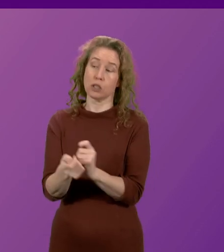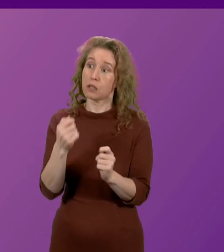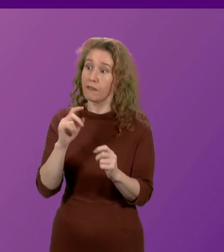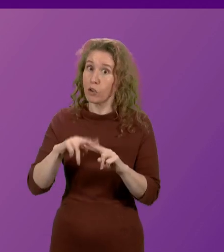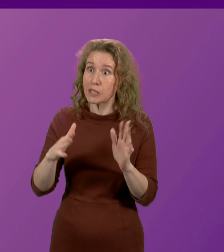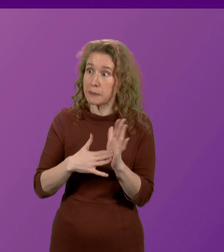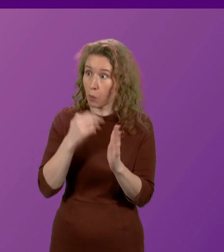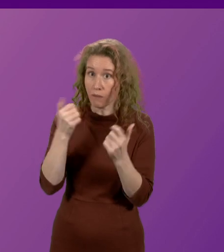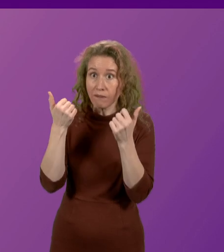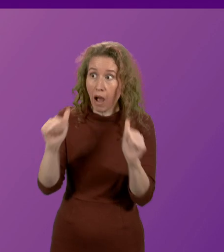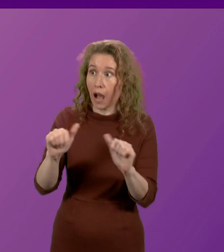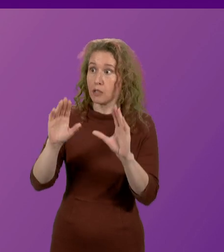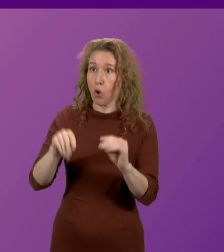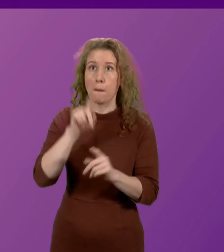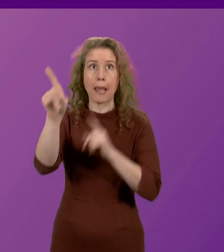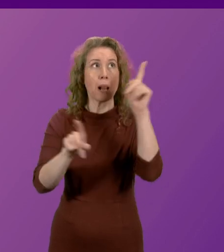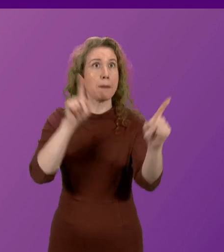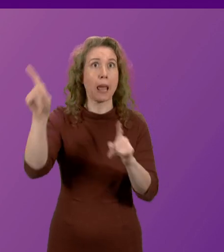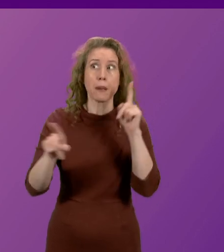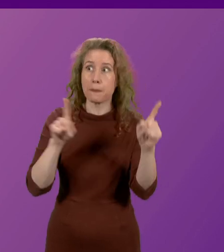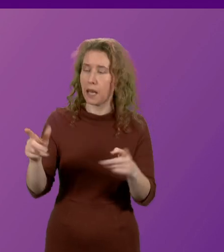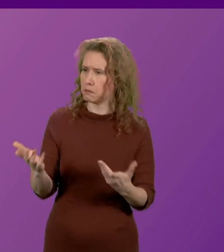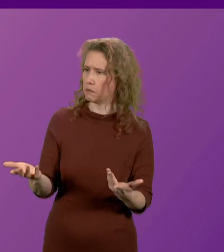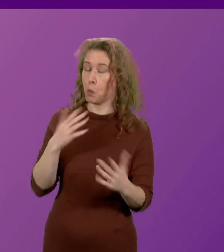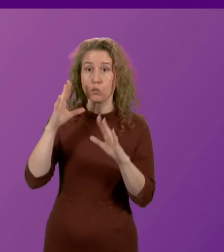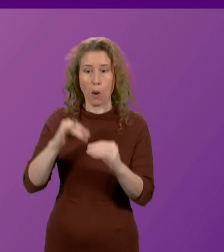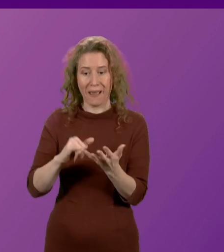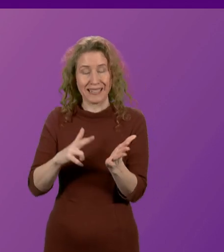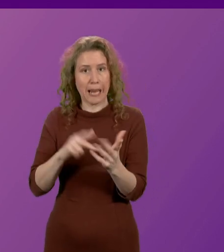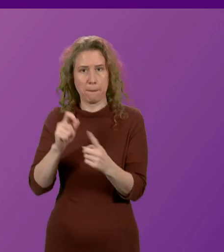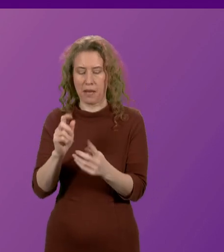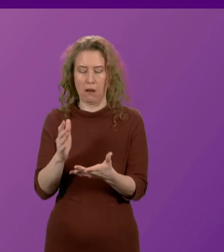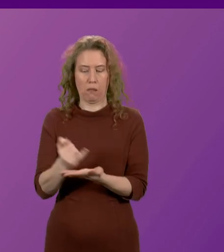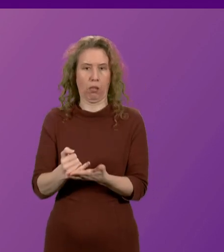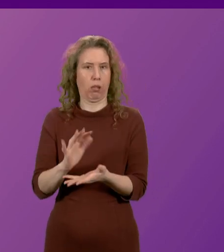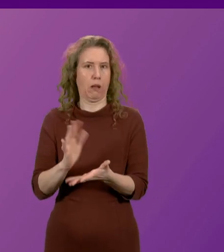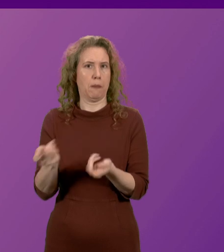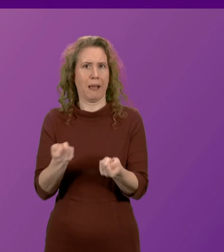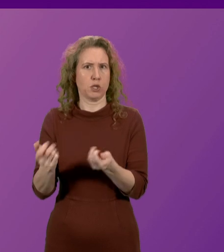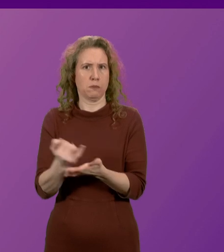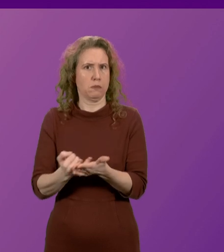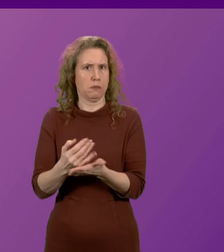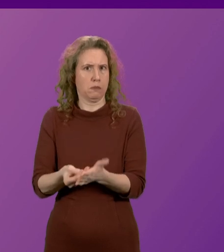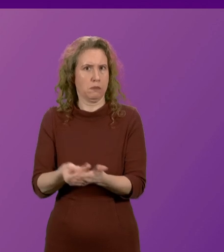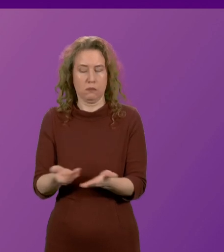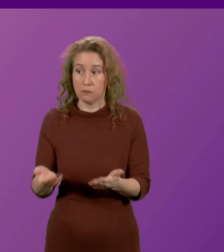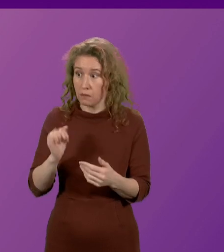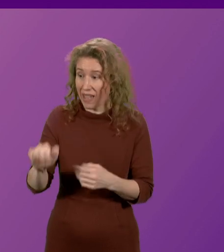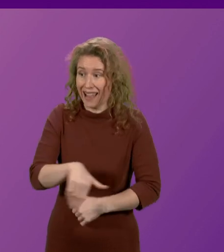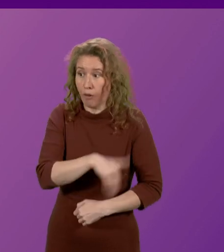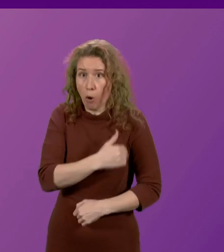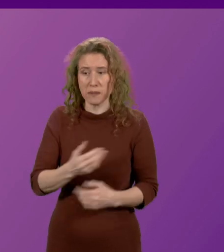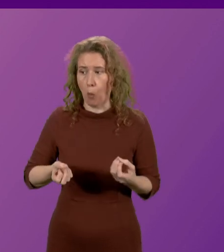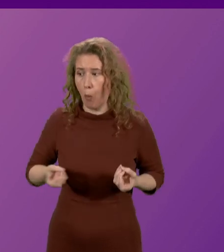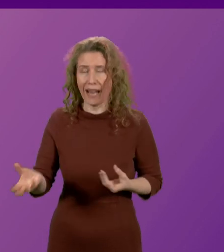finally end the blame game, end the SNP financial mismanagement, end SNP incompetence and